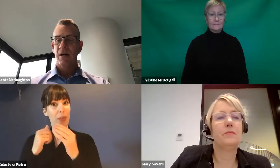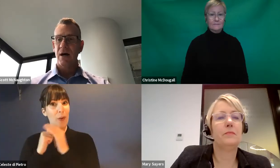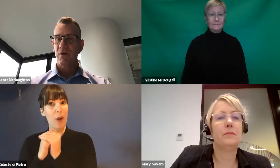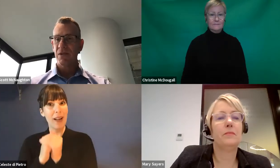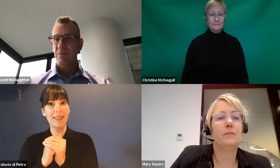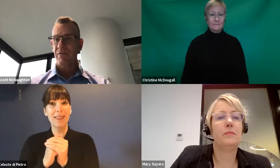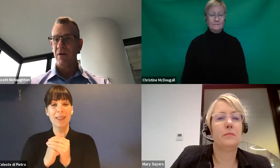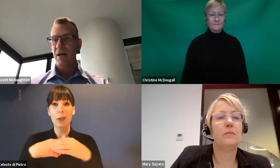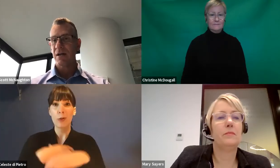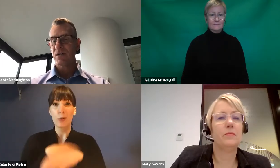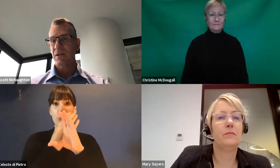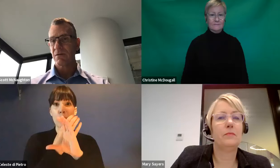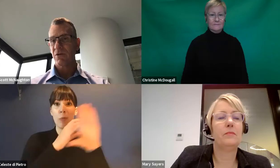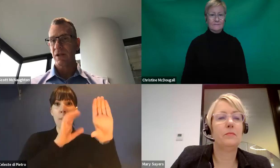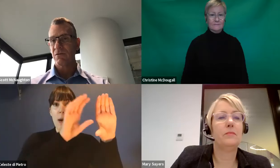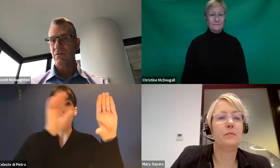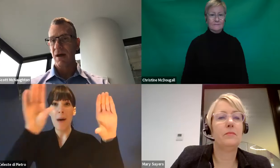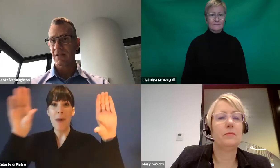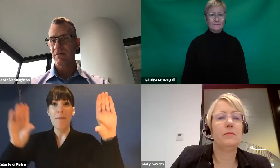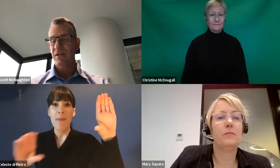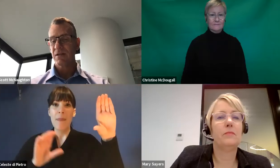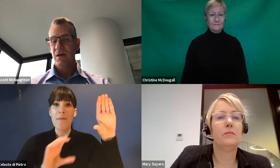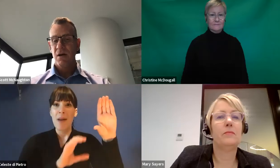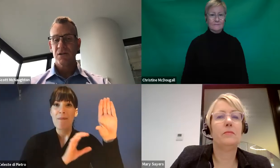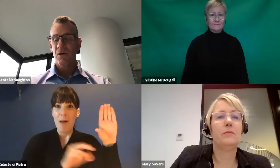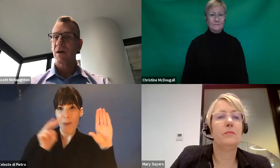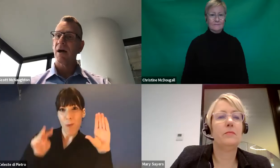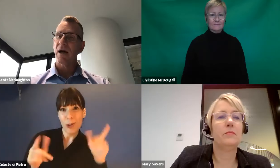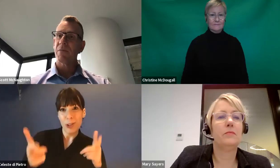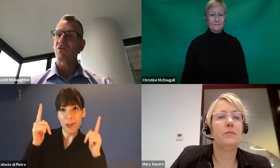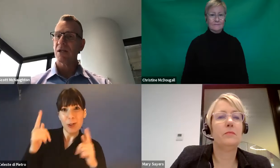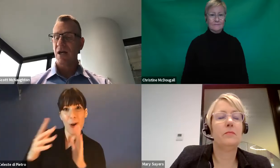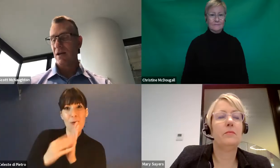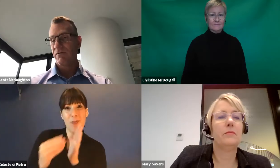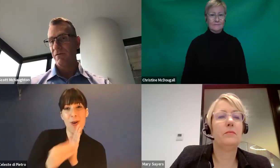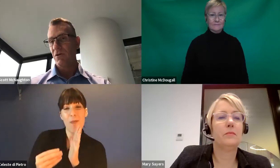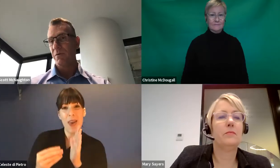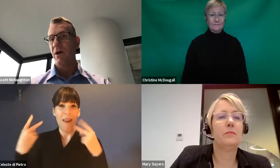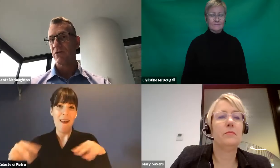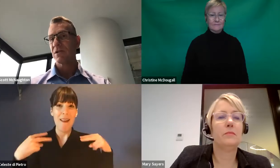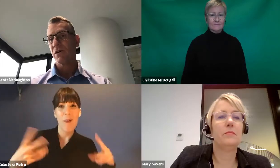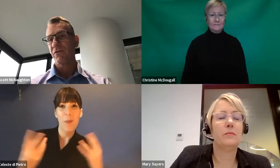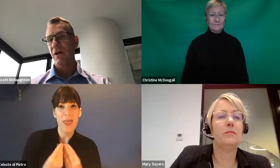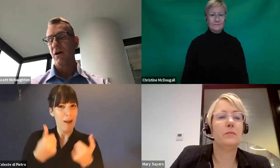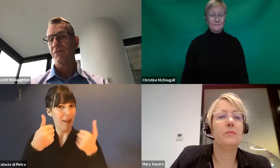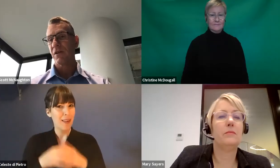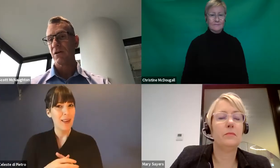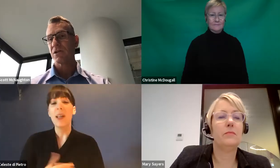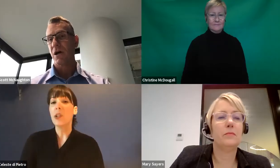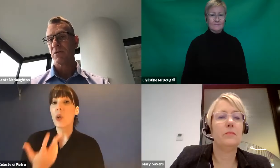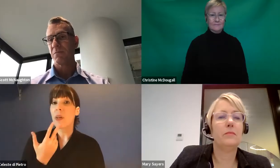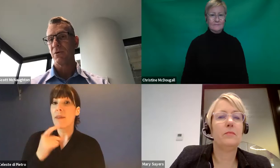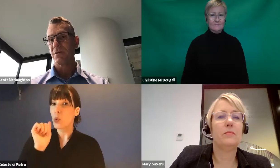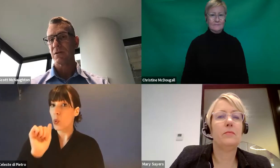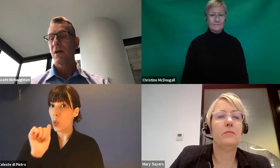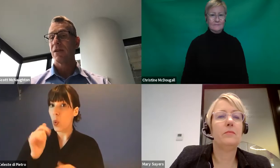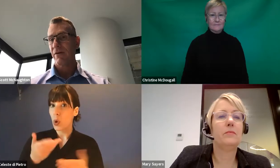with their provider doing some really good activities. So reach out. If your provider isn't offering those